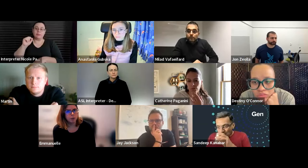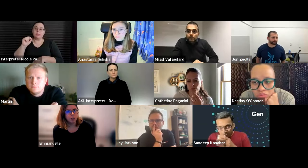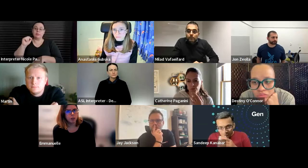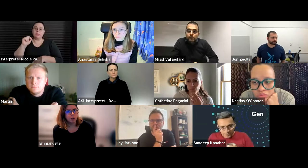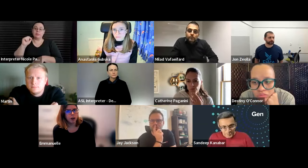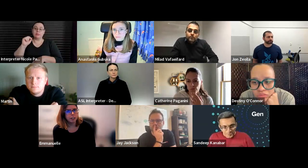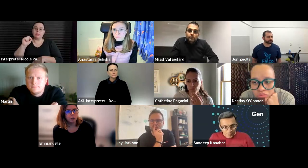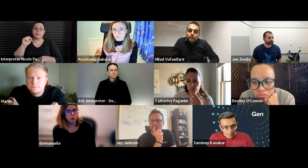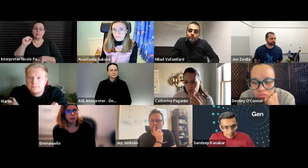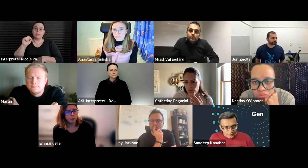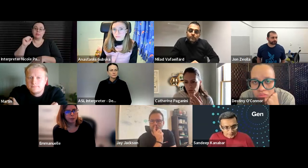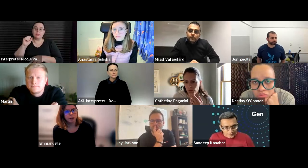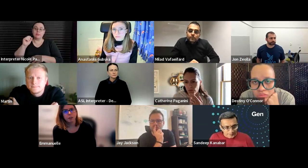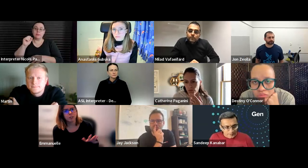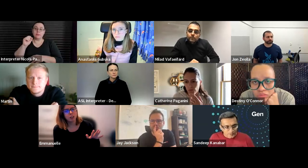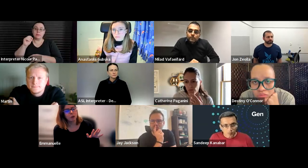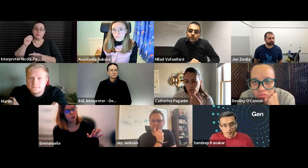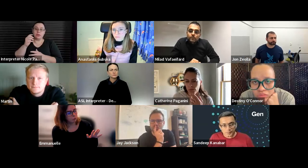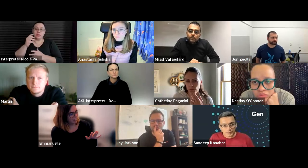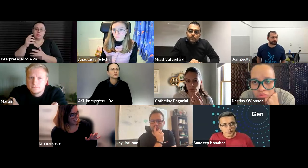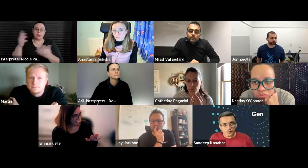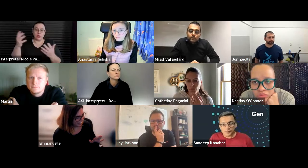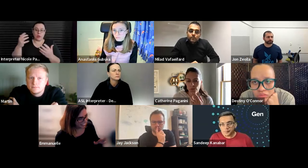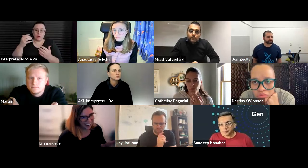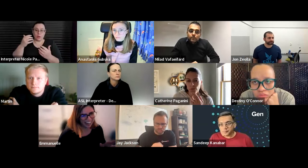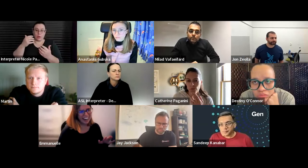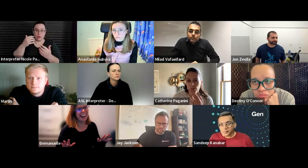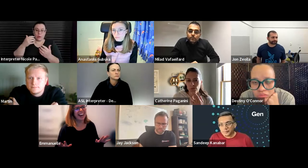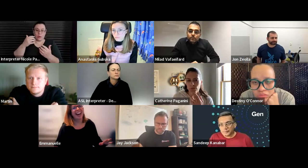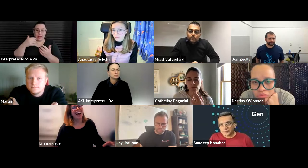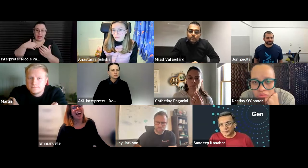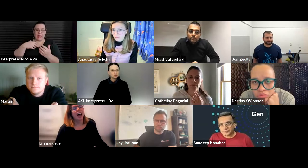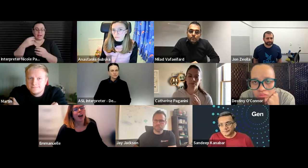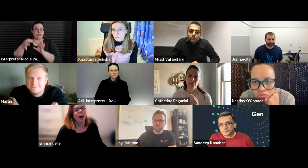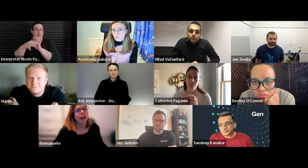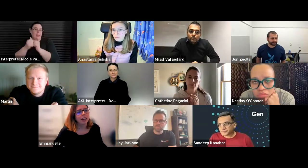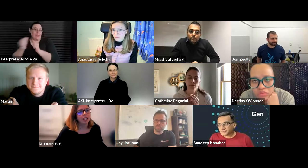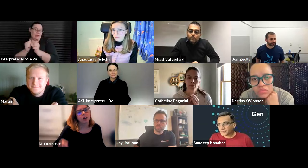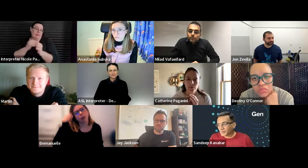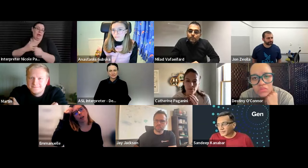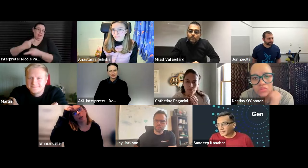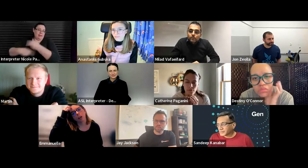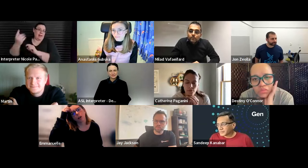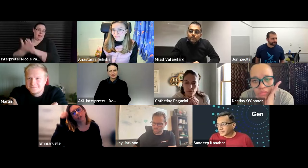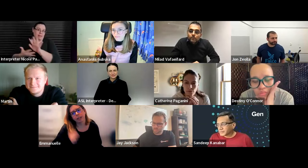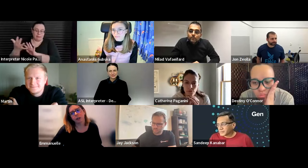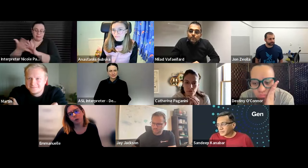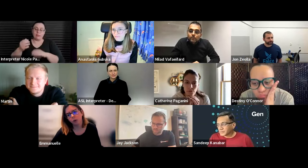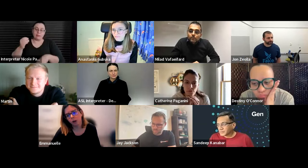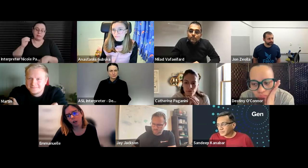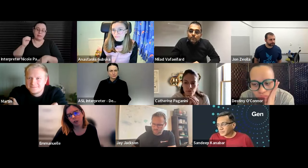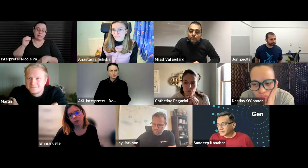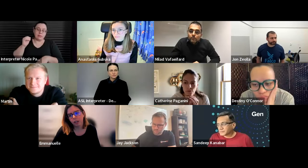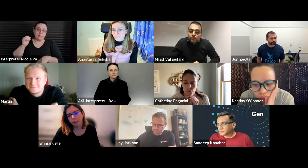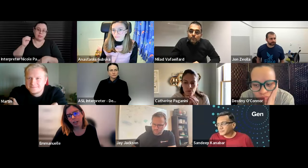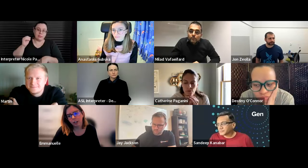can relate with them sorry for my niche uh i can uh send